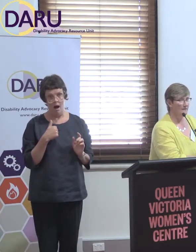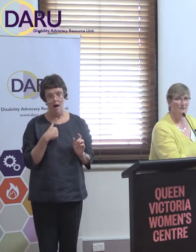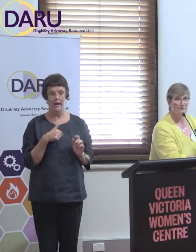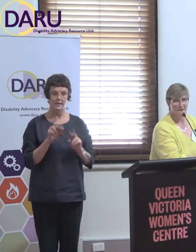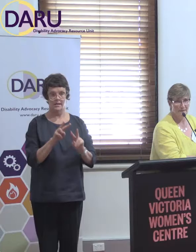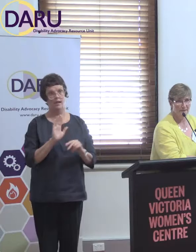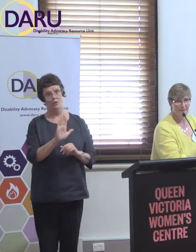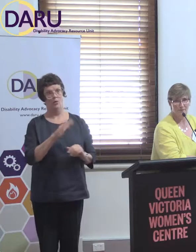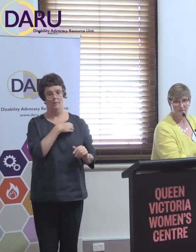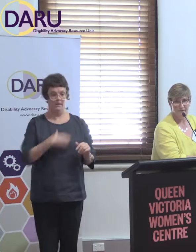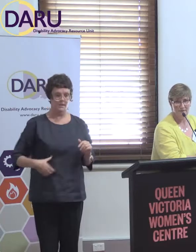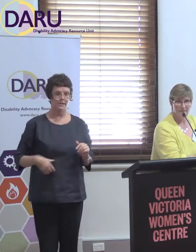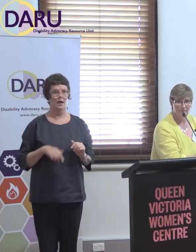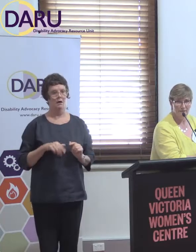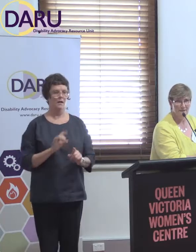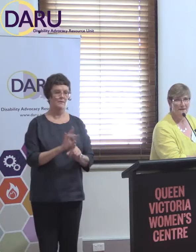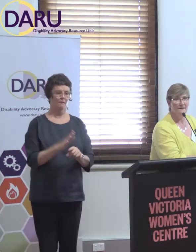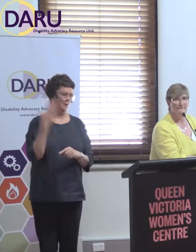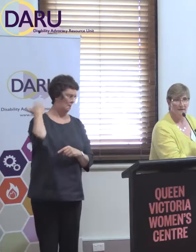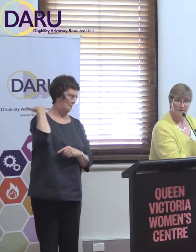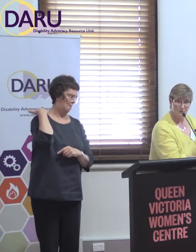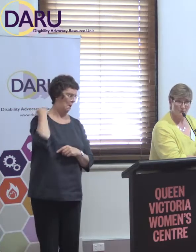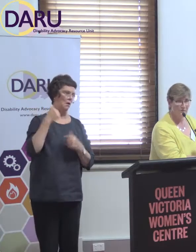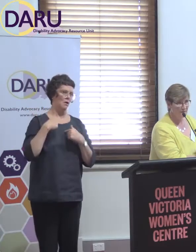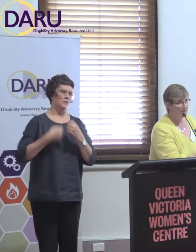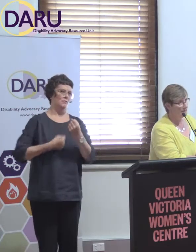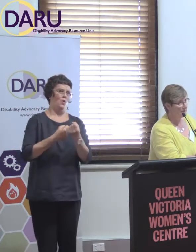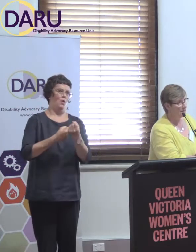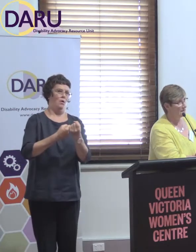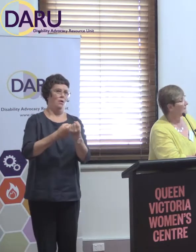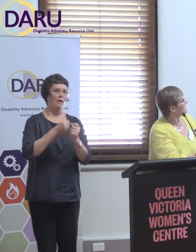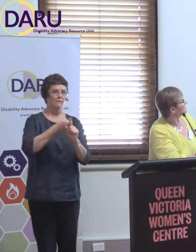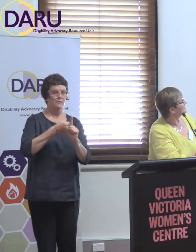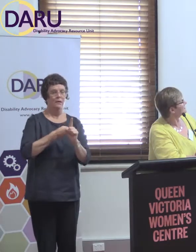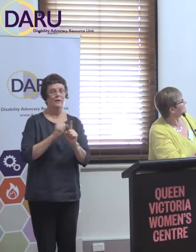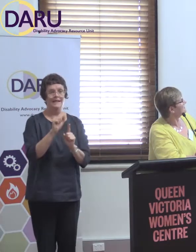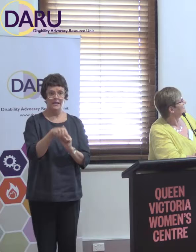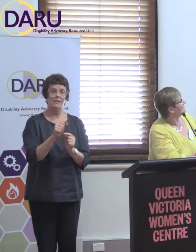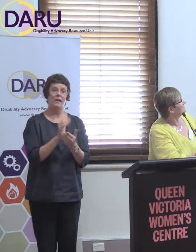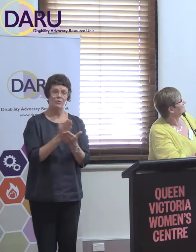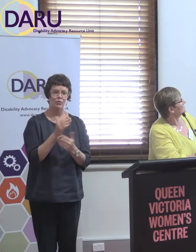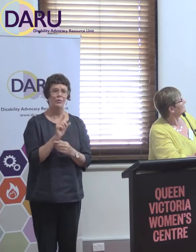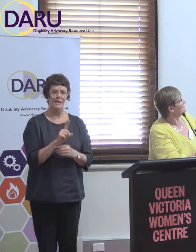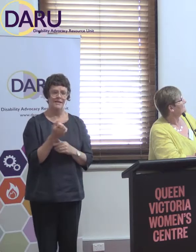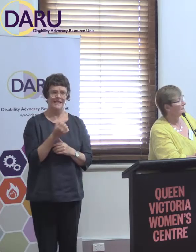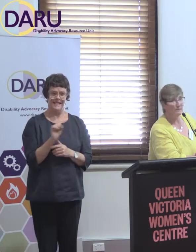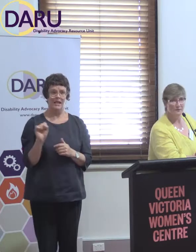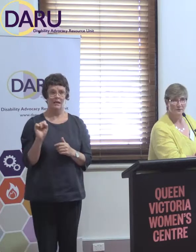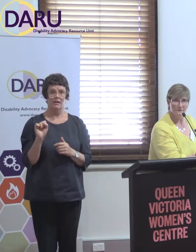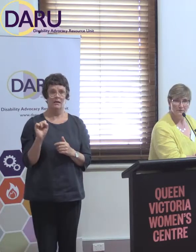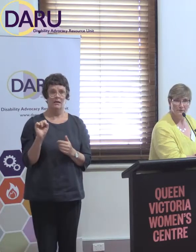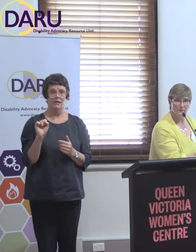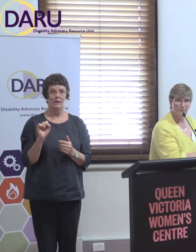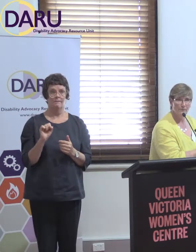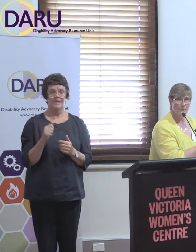himself on the back continuously about how supportive he is about advocacy, and it's true that he is, but there is still, you know, $6